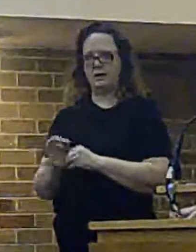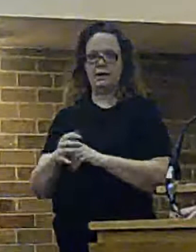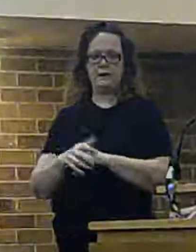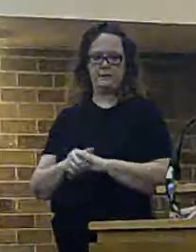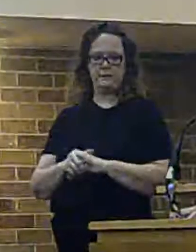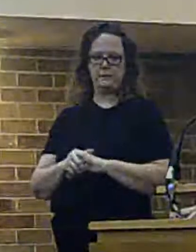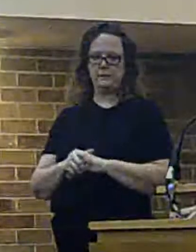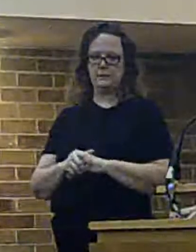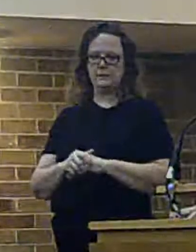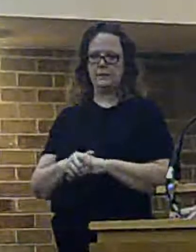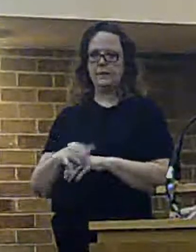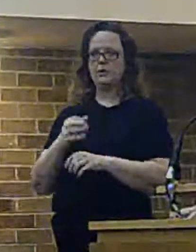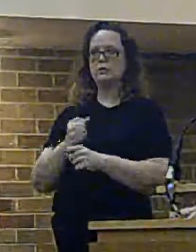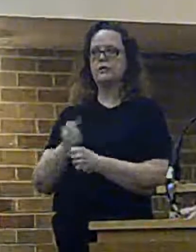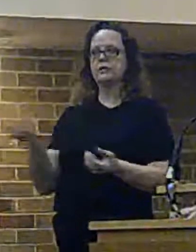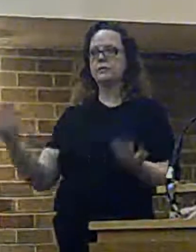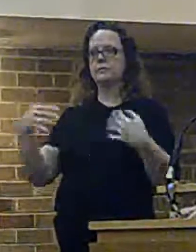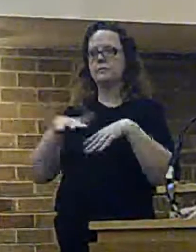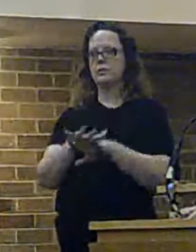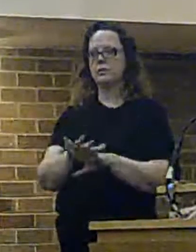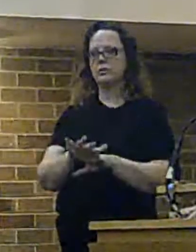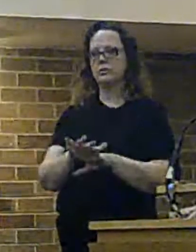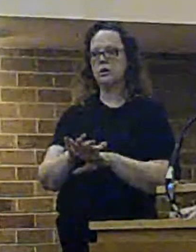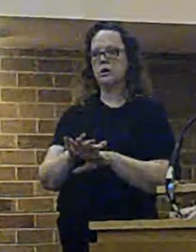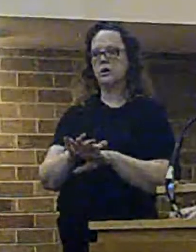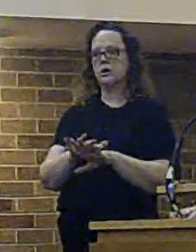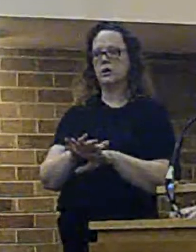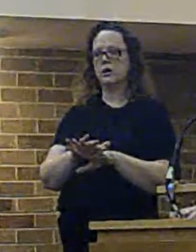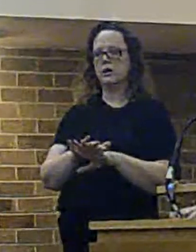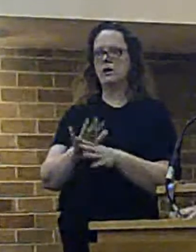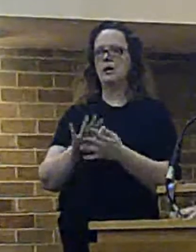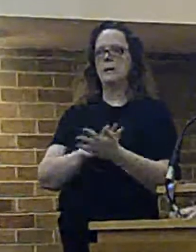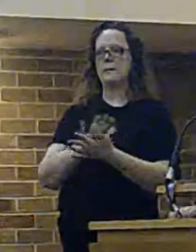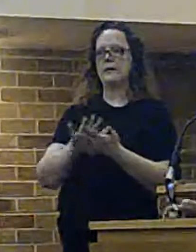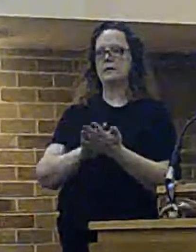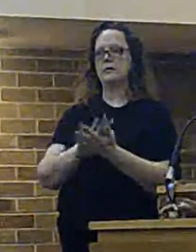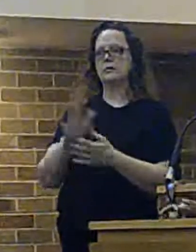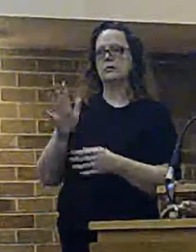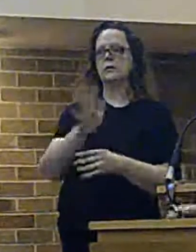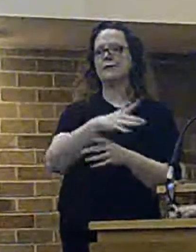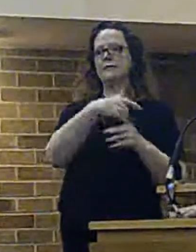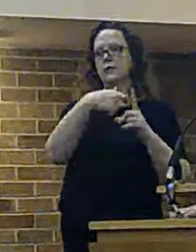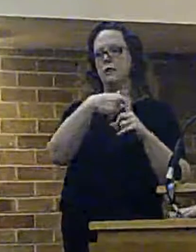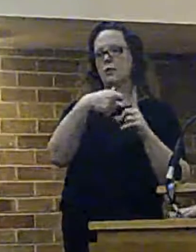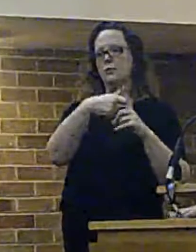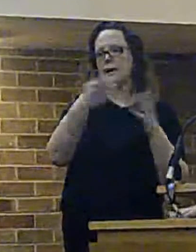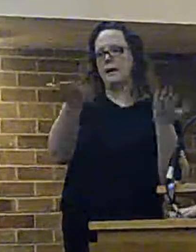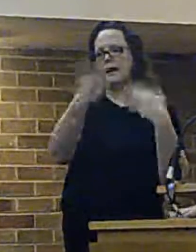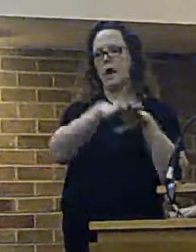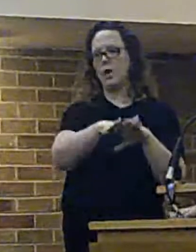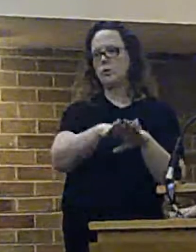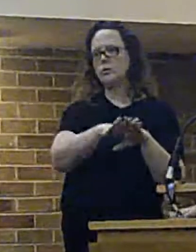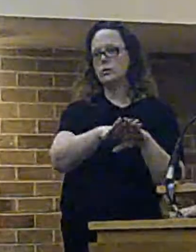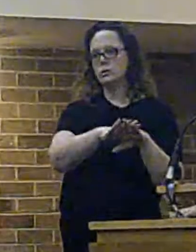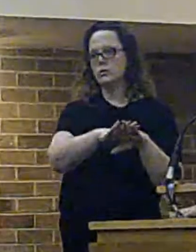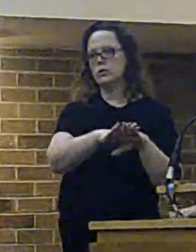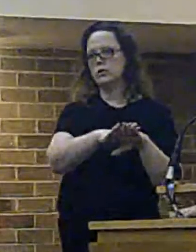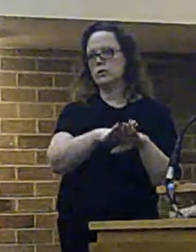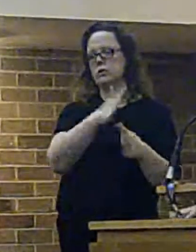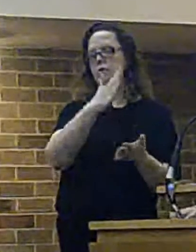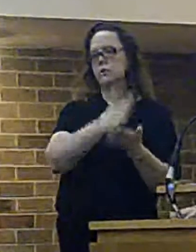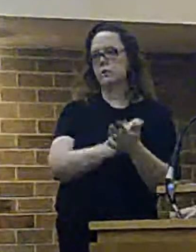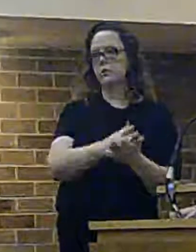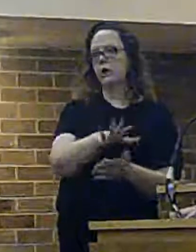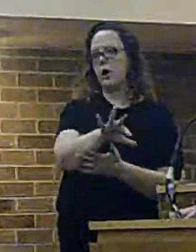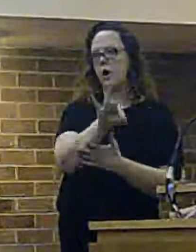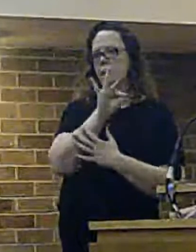to the Greaseby merger would be the outlight closure of West Kerby. And I think the only realistic option we'd have then is